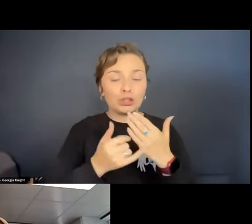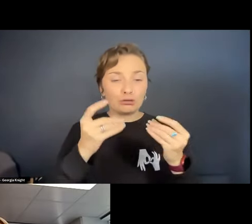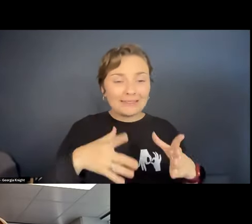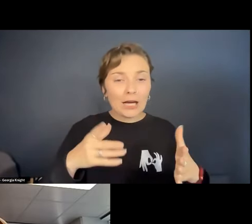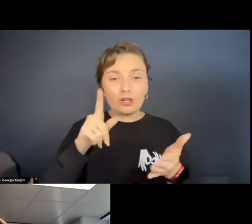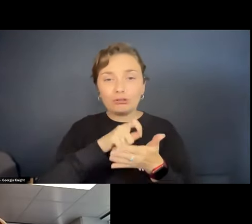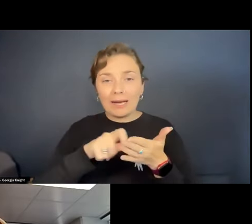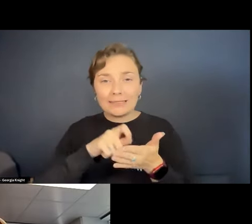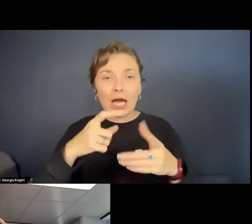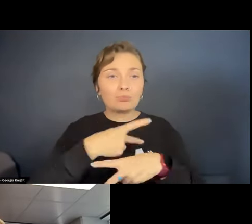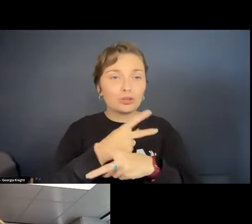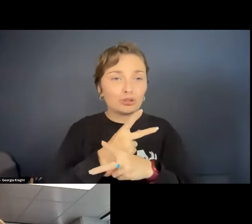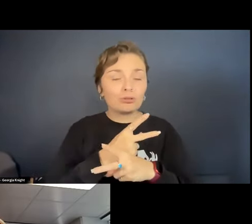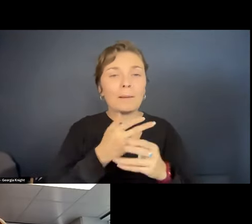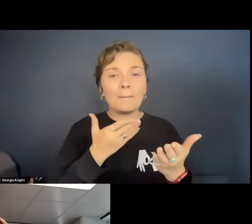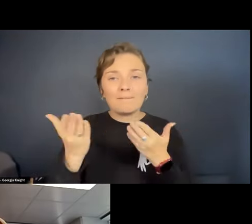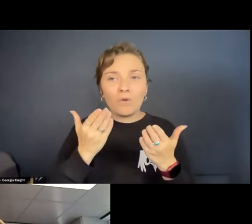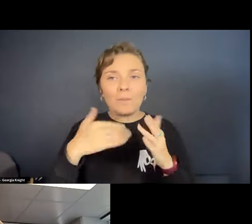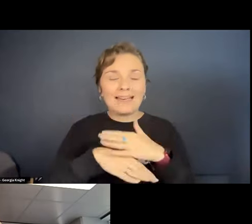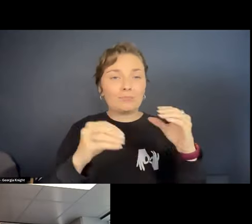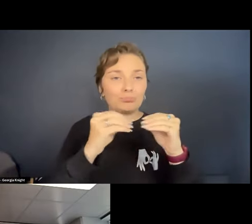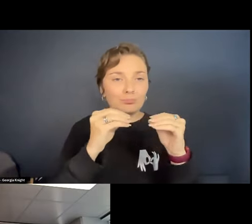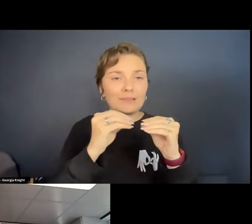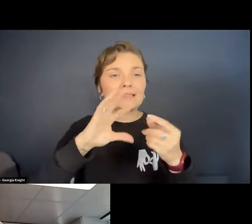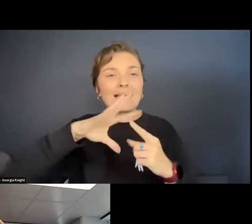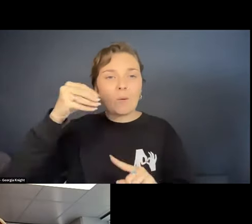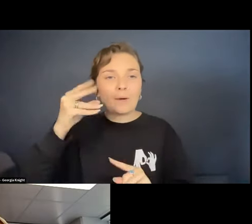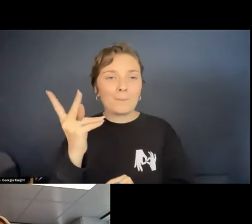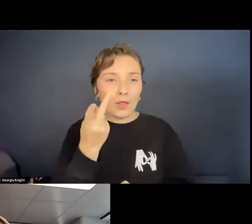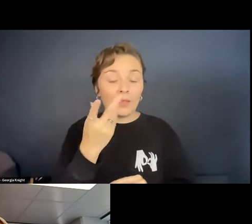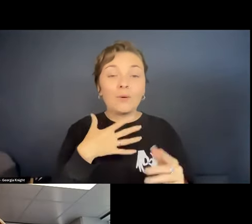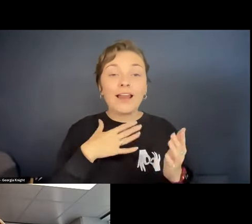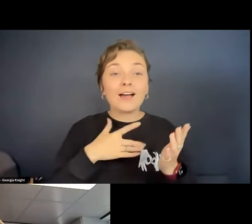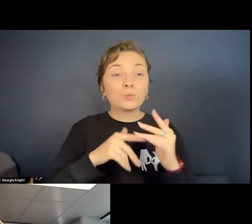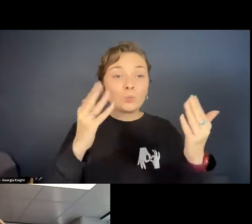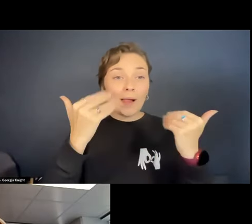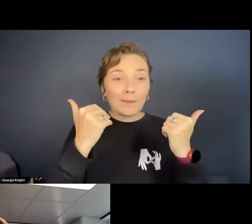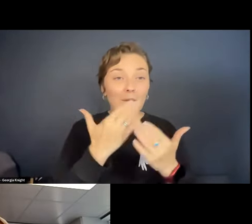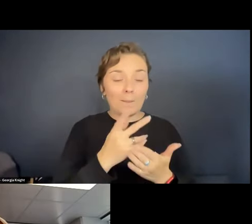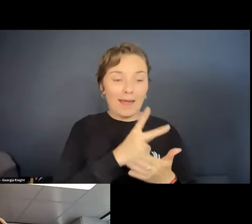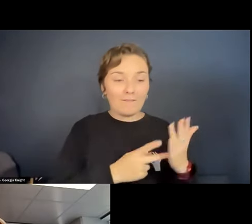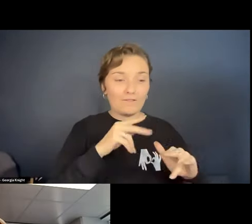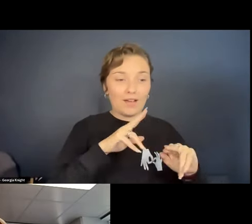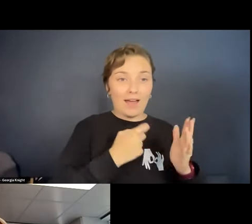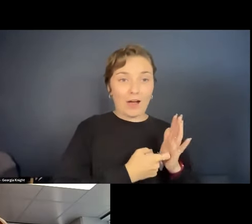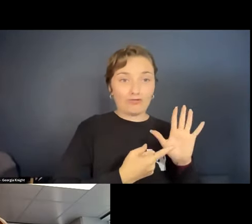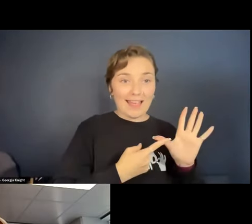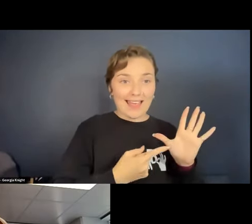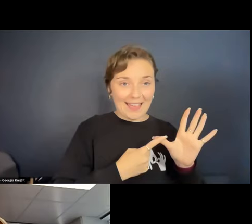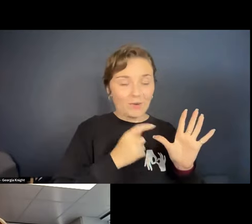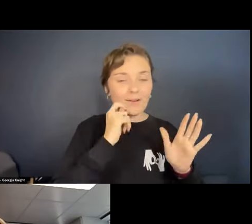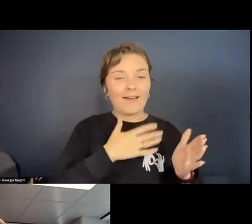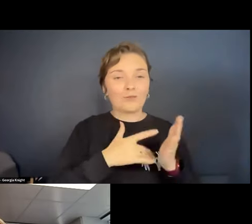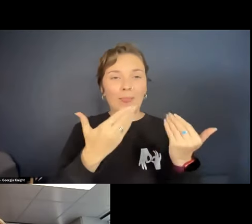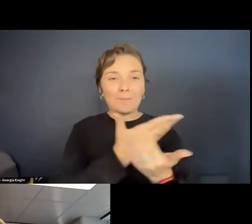producer, and performer in both Brisbane and Darwin. So I'd like to welcome, on behalf of RIA, I'd like to welcome all of